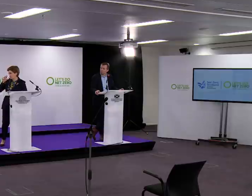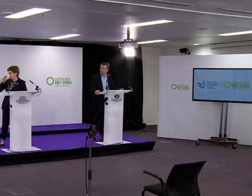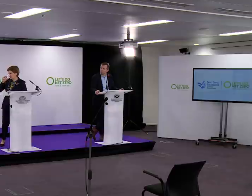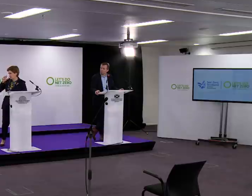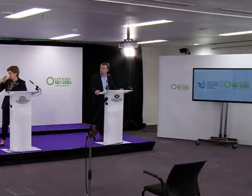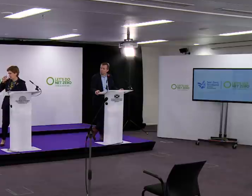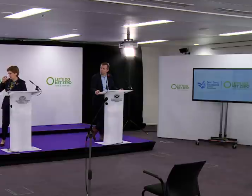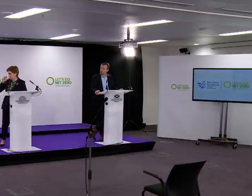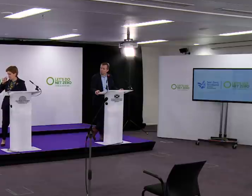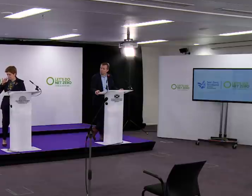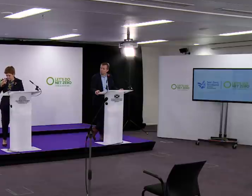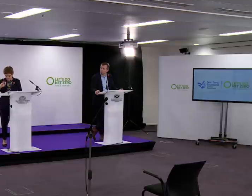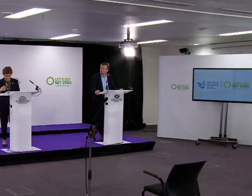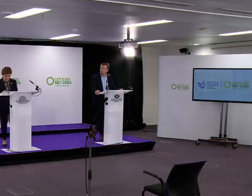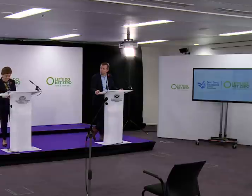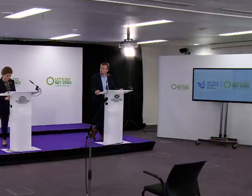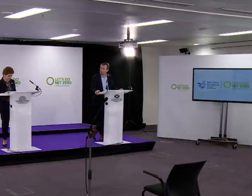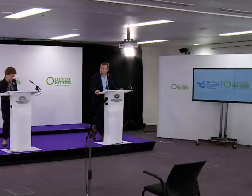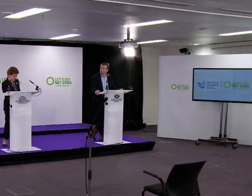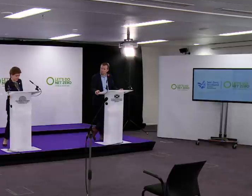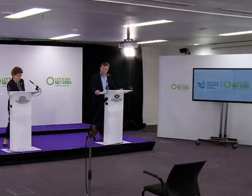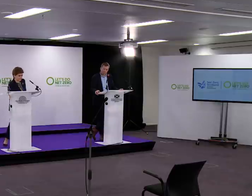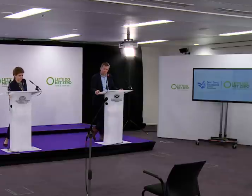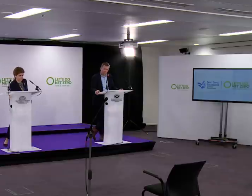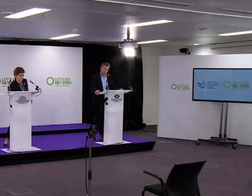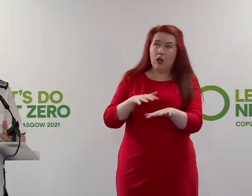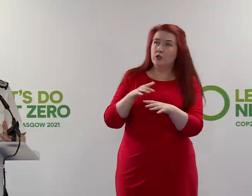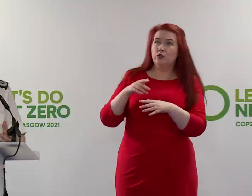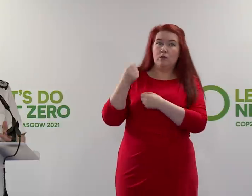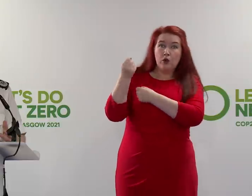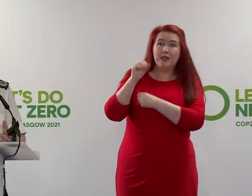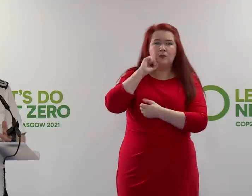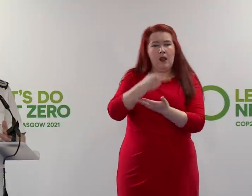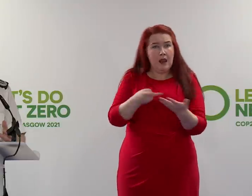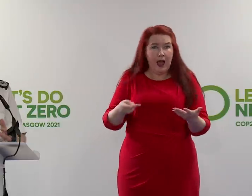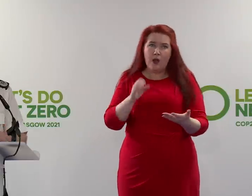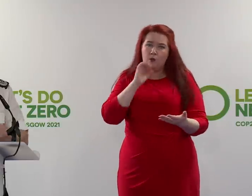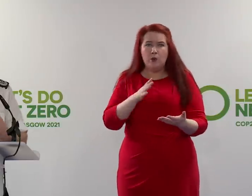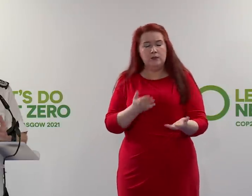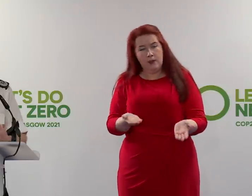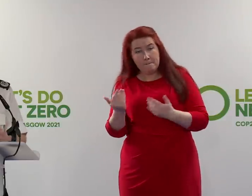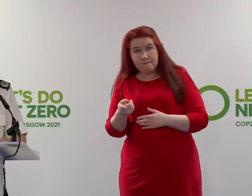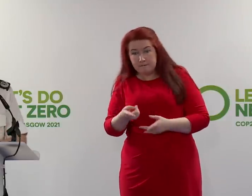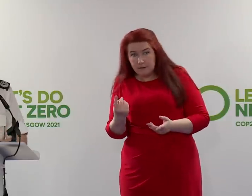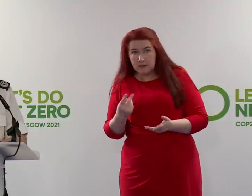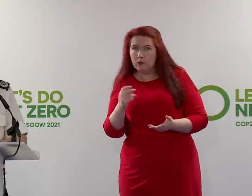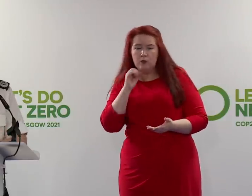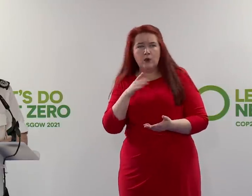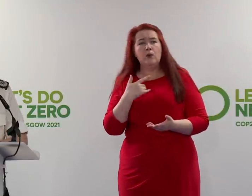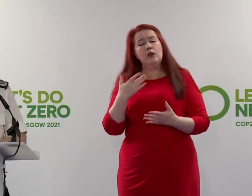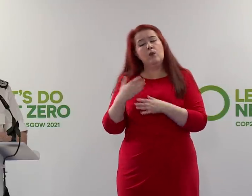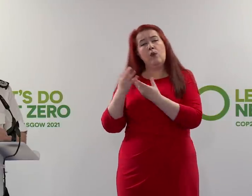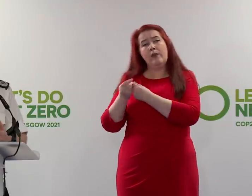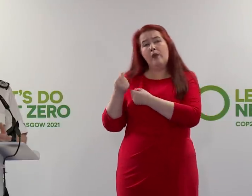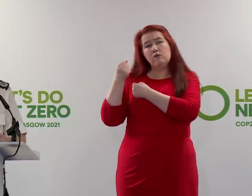because a number of protesters will not remove themselves voluntarily. We work with teams called protest removal